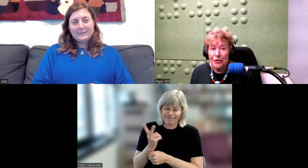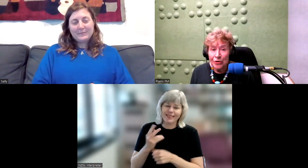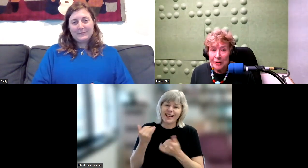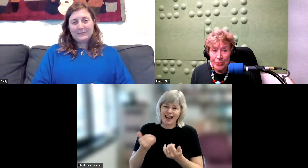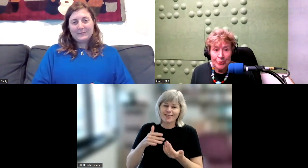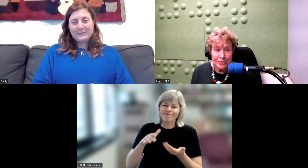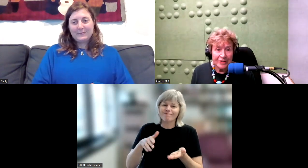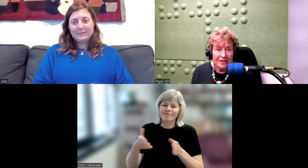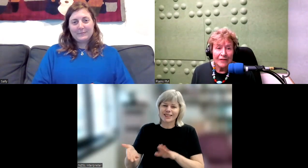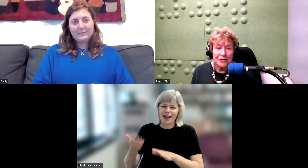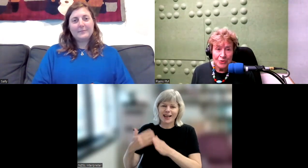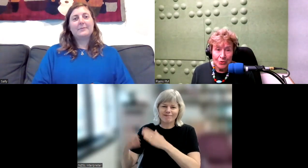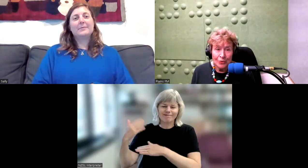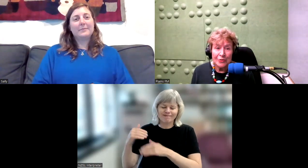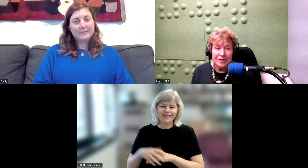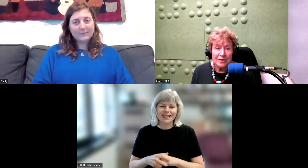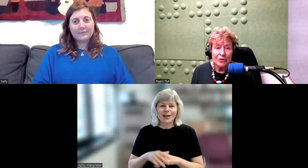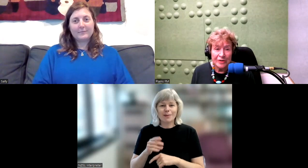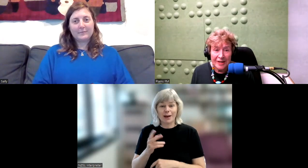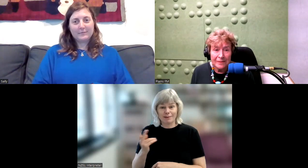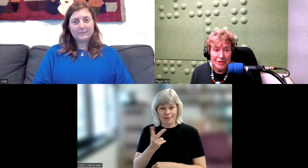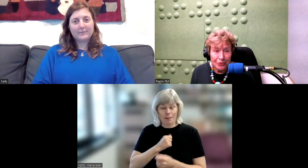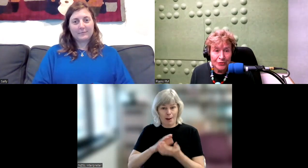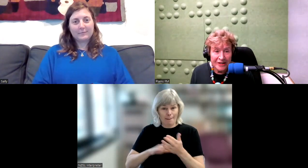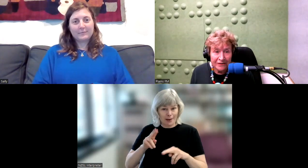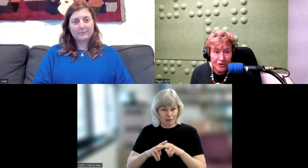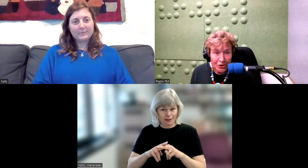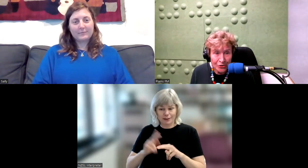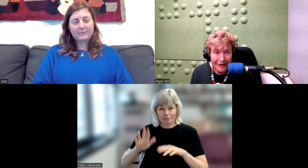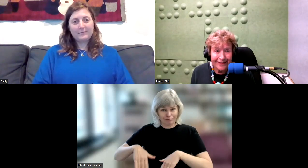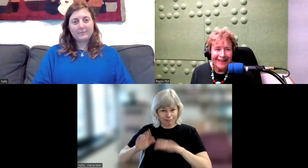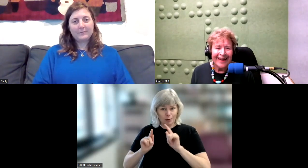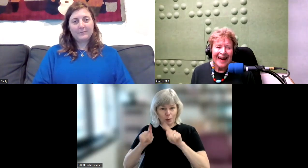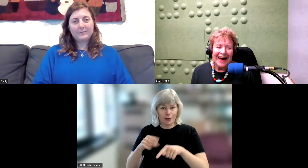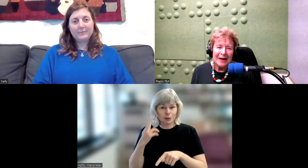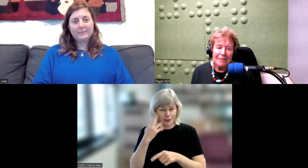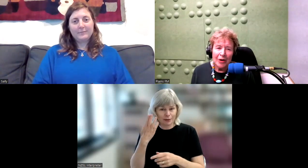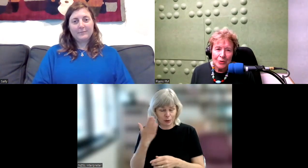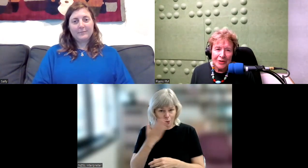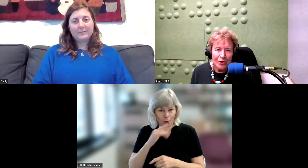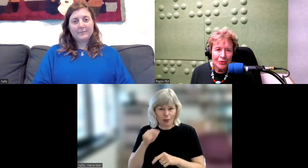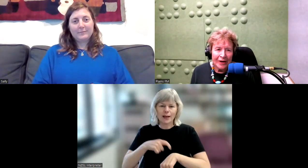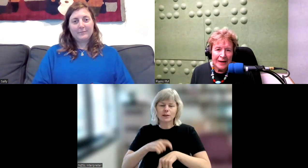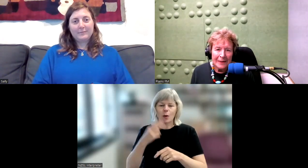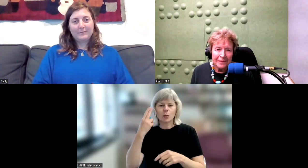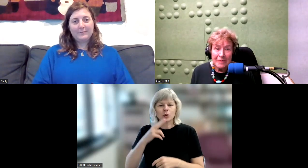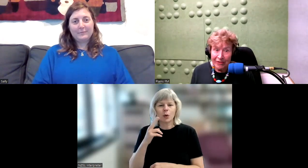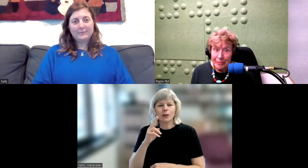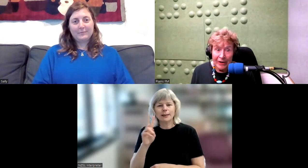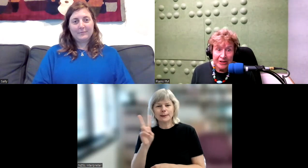early pupils of the school, which was then called Sumner School for Deaf Children. I also, I'm a very proud